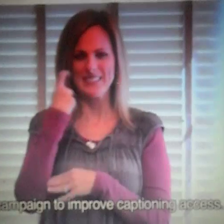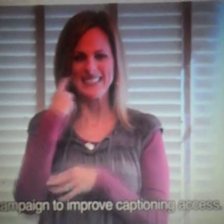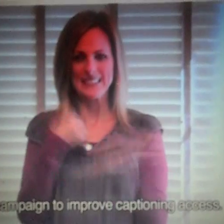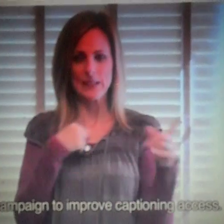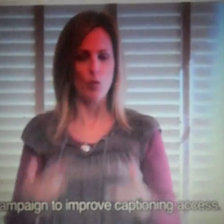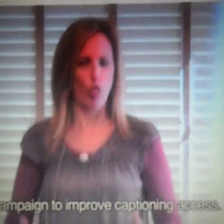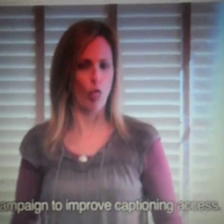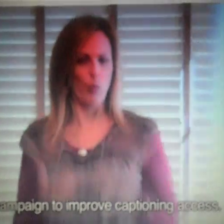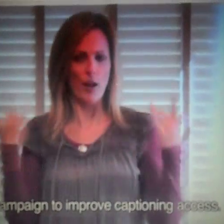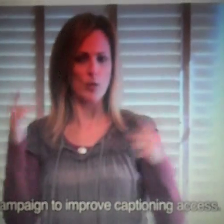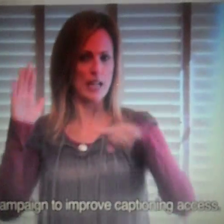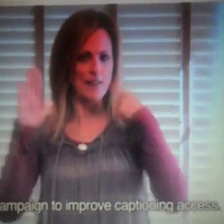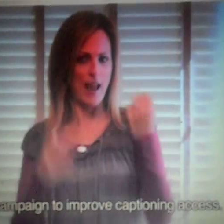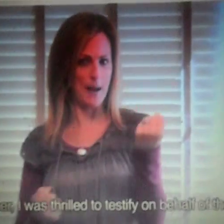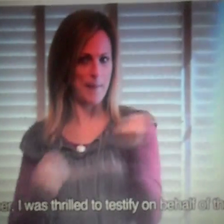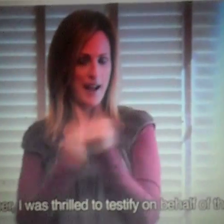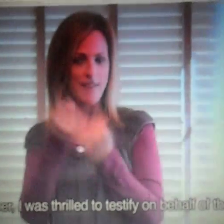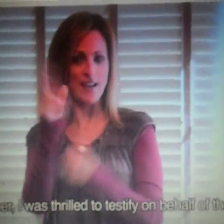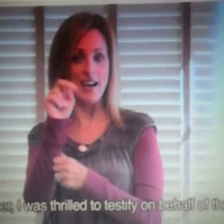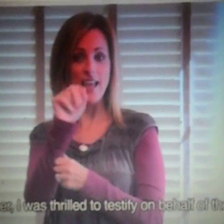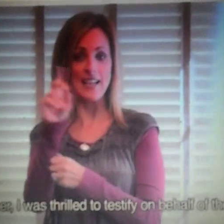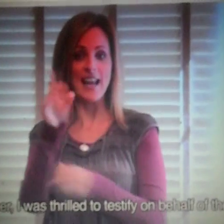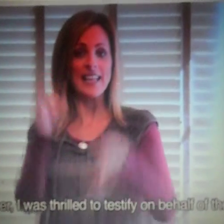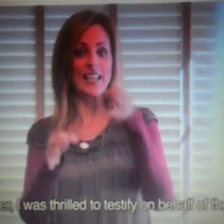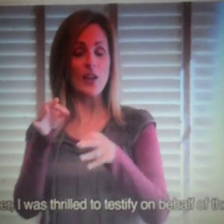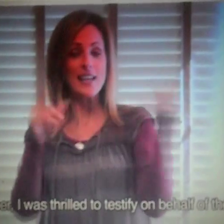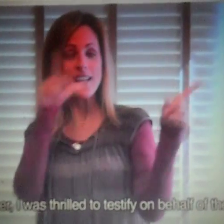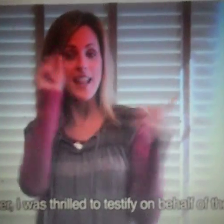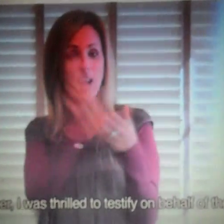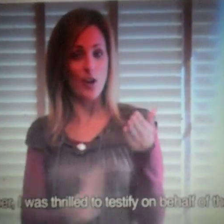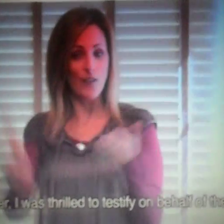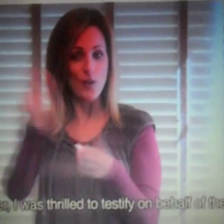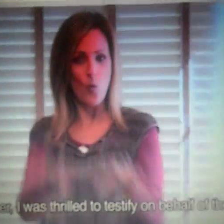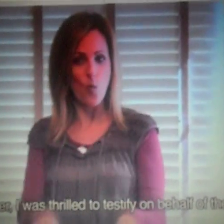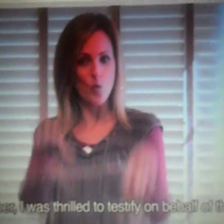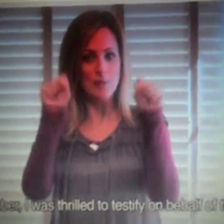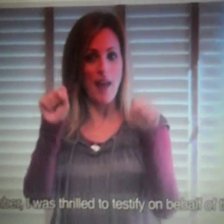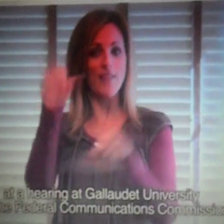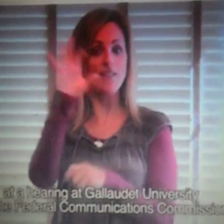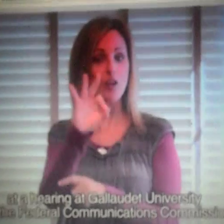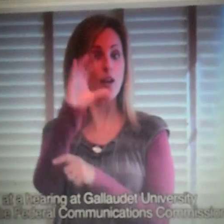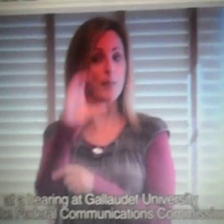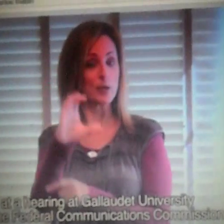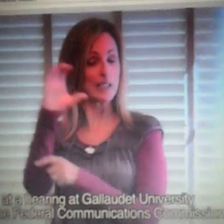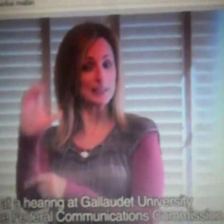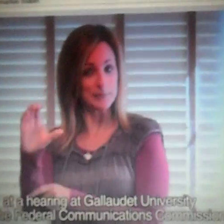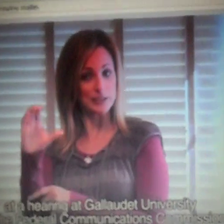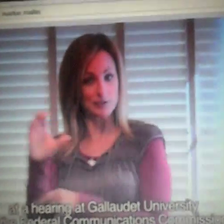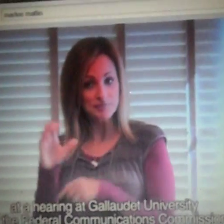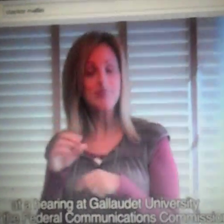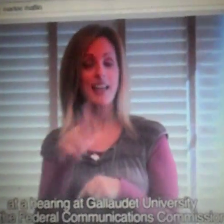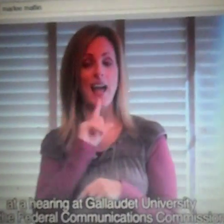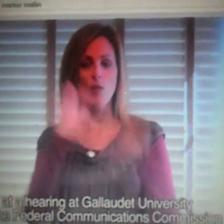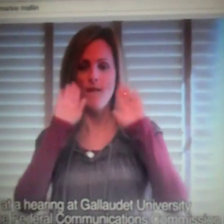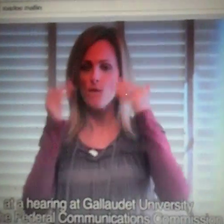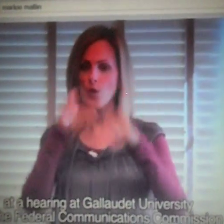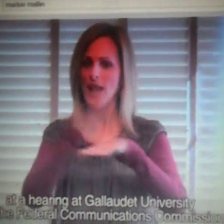captioning access. Last November I was thrilled to testify on behalf of the NAD at a hearing at Gallaudet University hosted by the